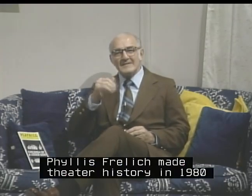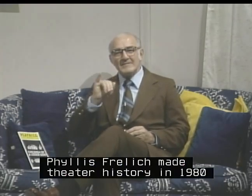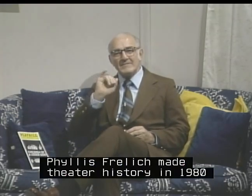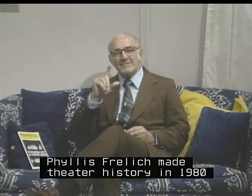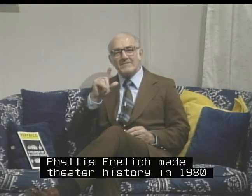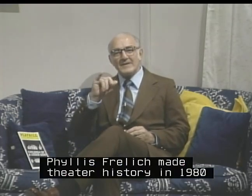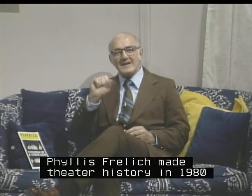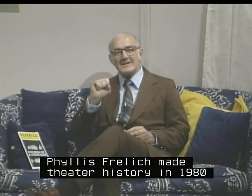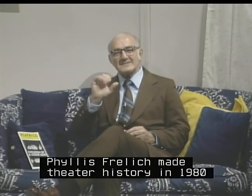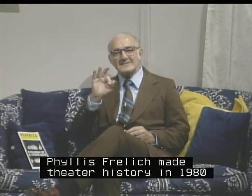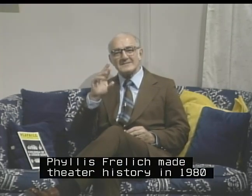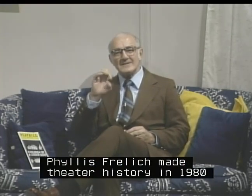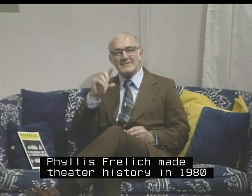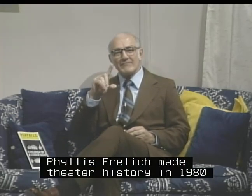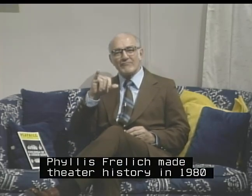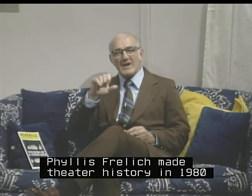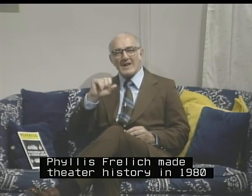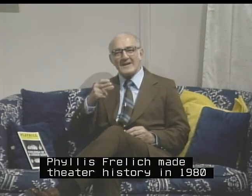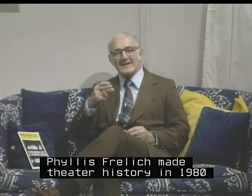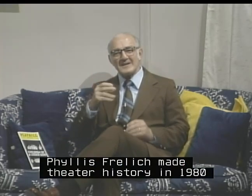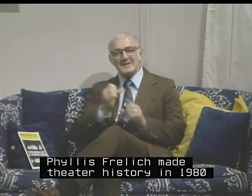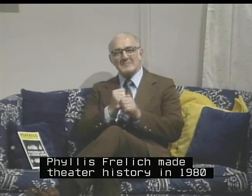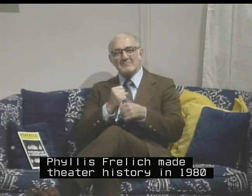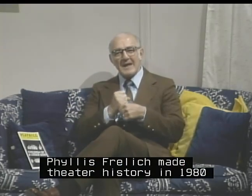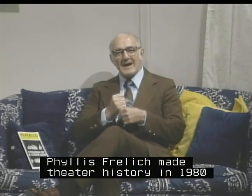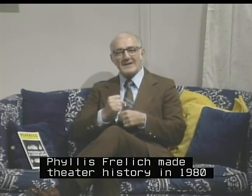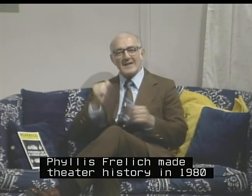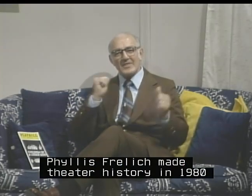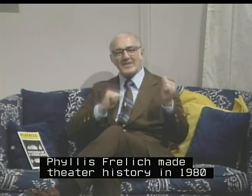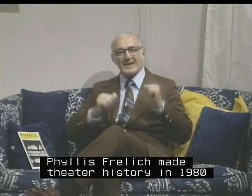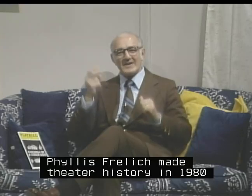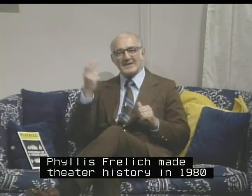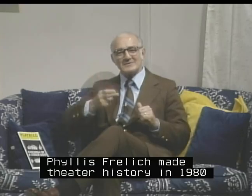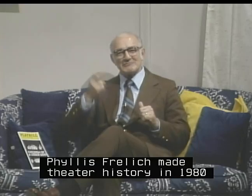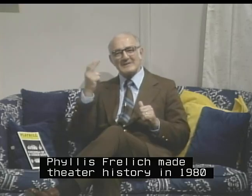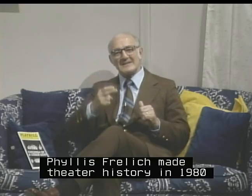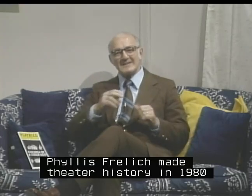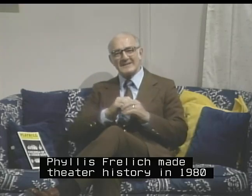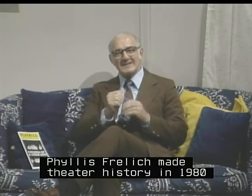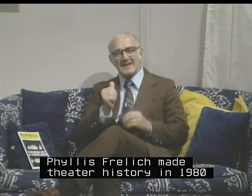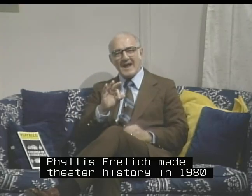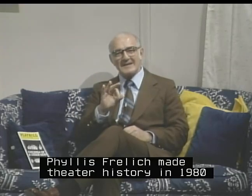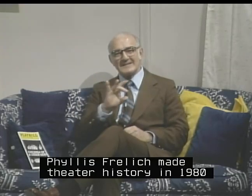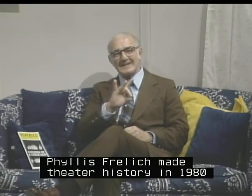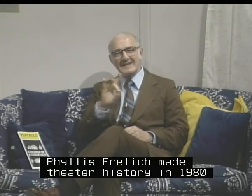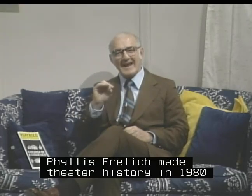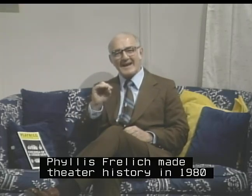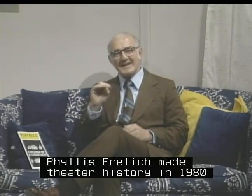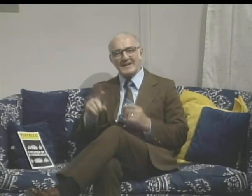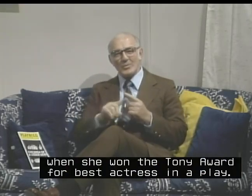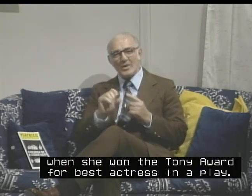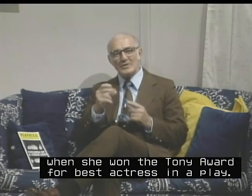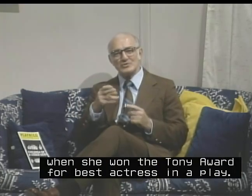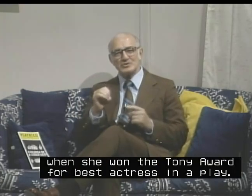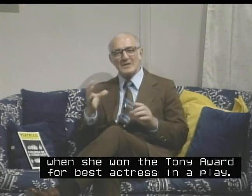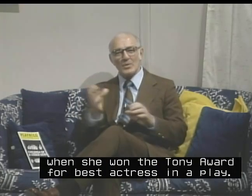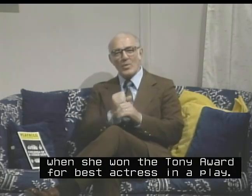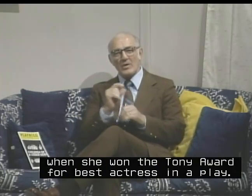Phyllis Frelick made theater history in 1980 when she won